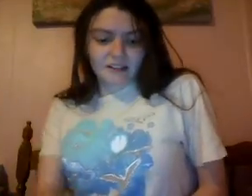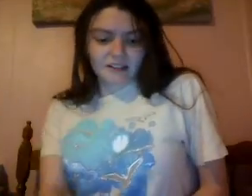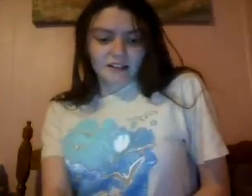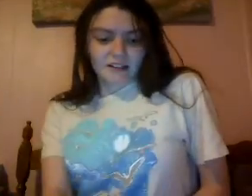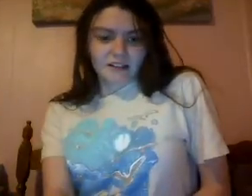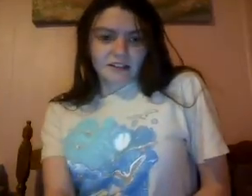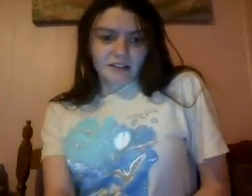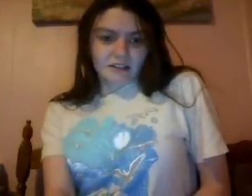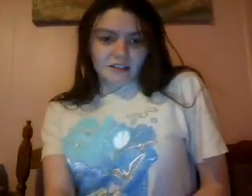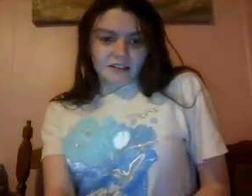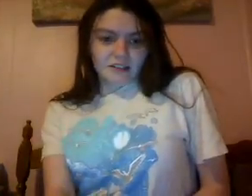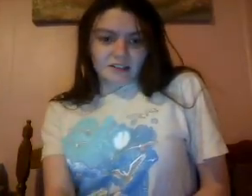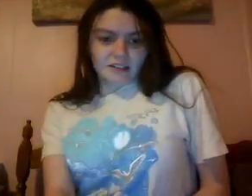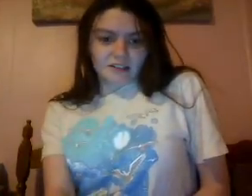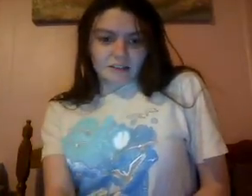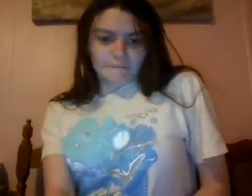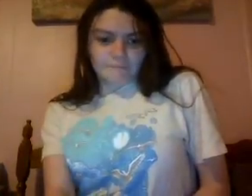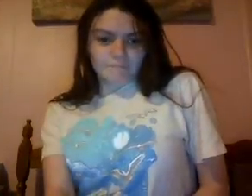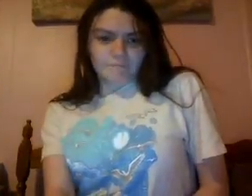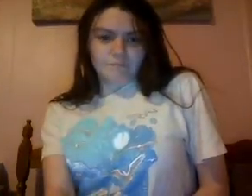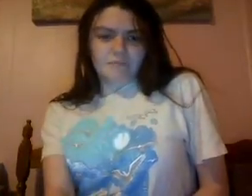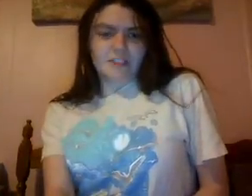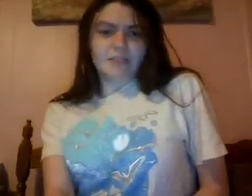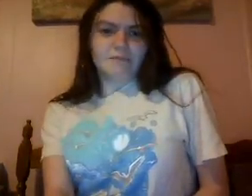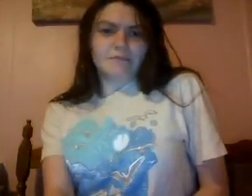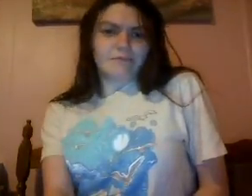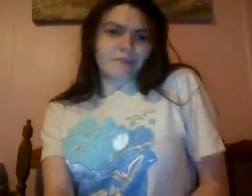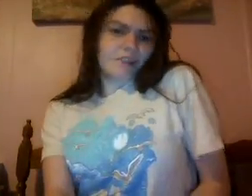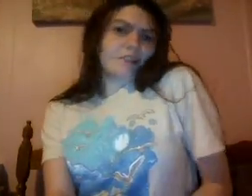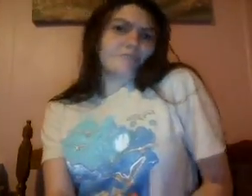So... Uh... Tip for the day. Okay.